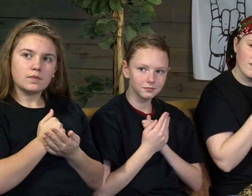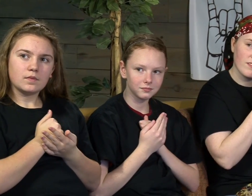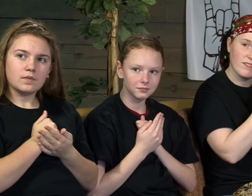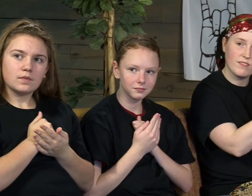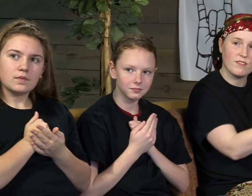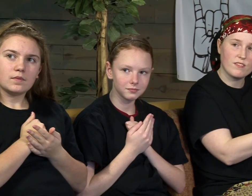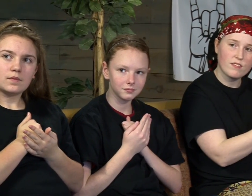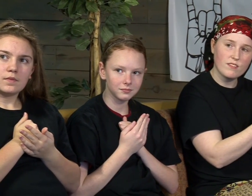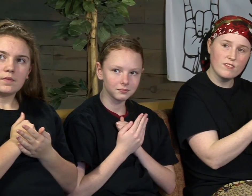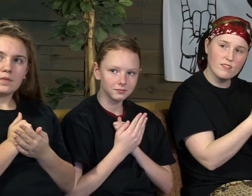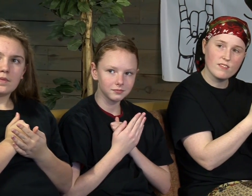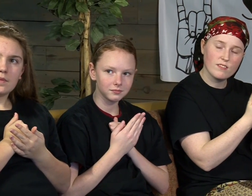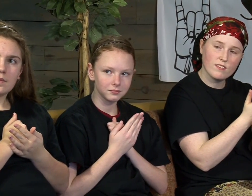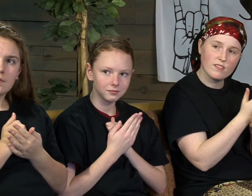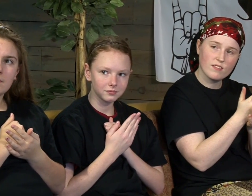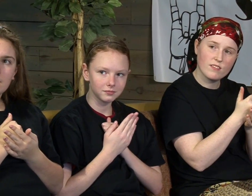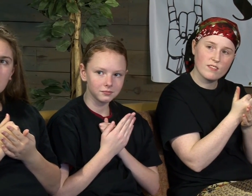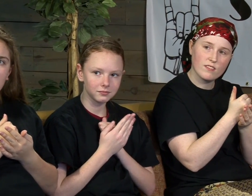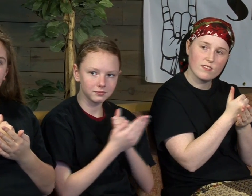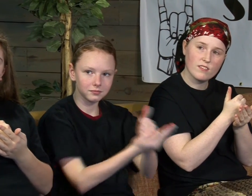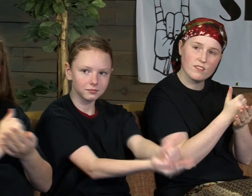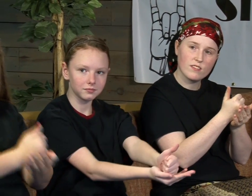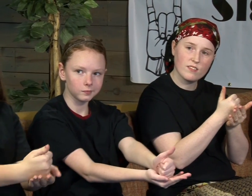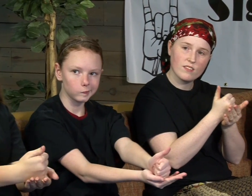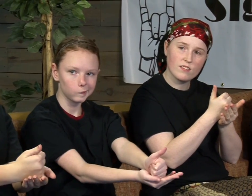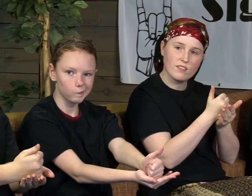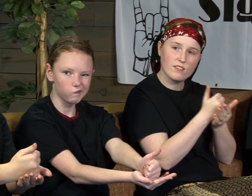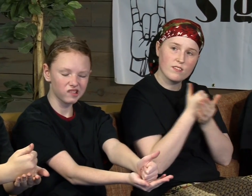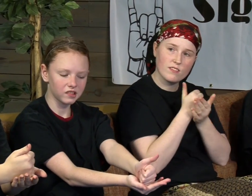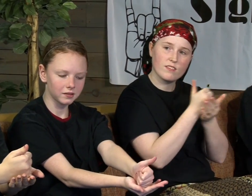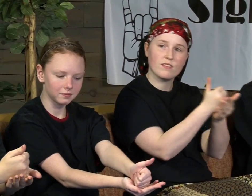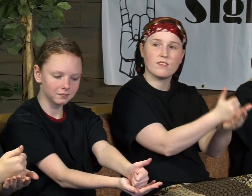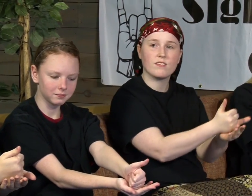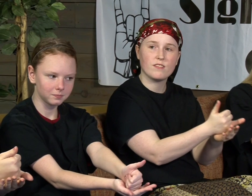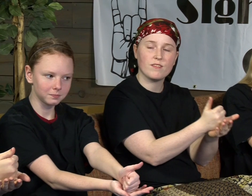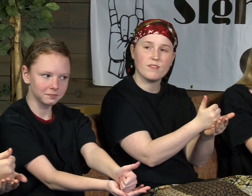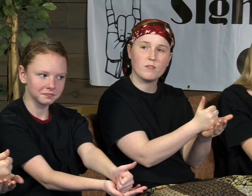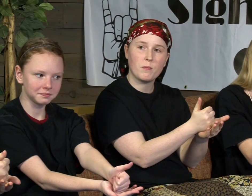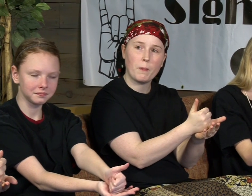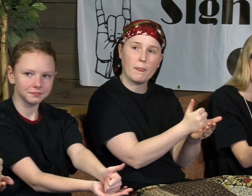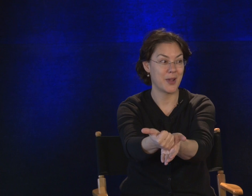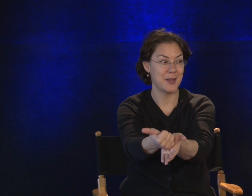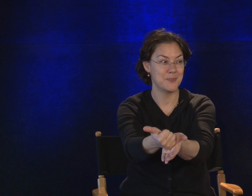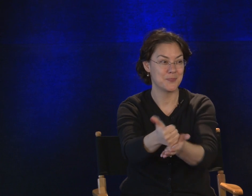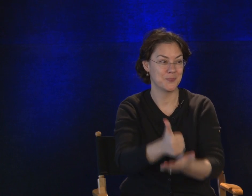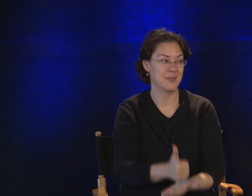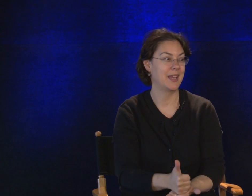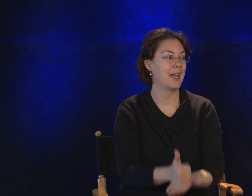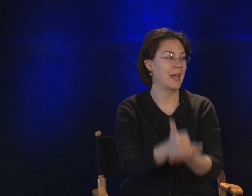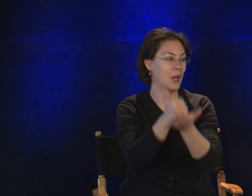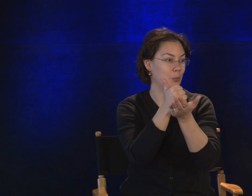Help me. From me to you. Help you. Okay. Help.